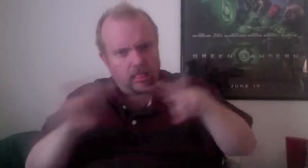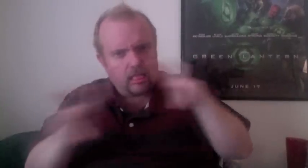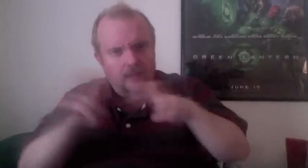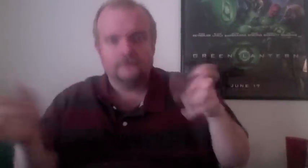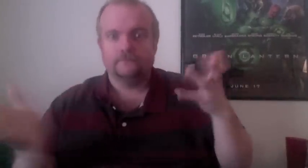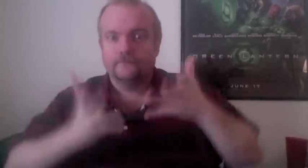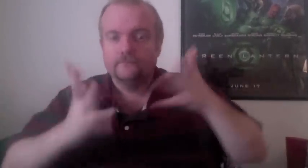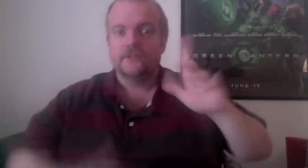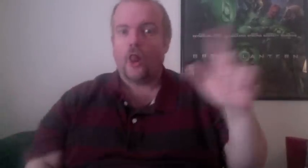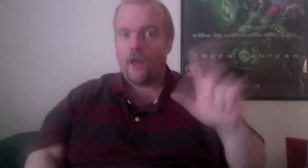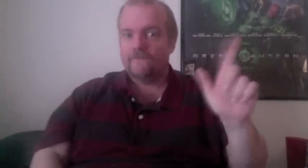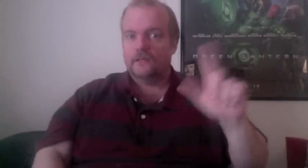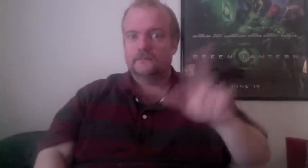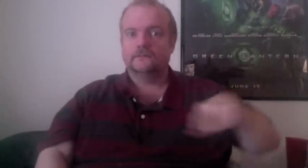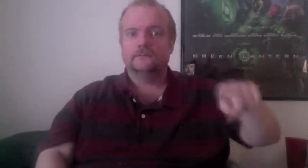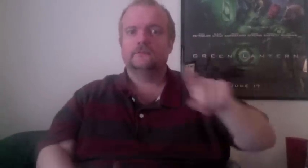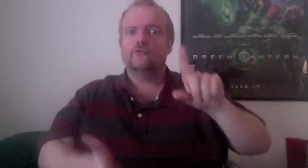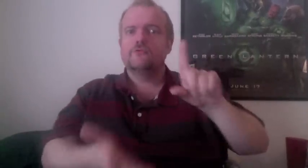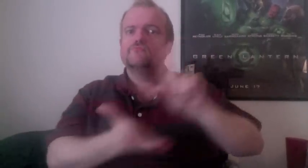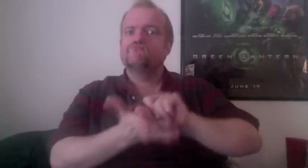like some kind of animal.